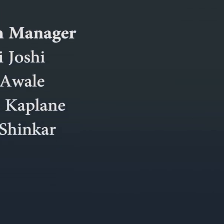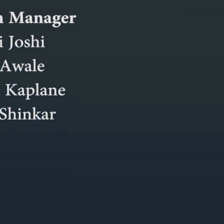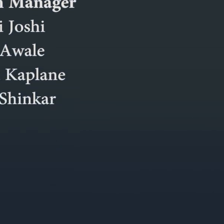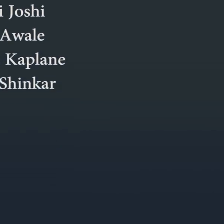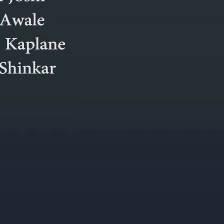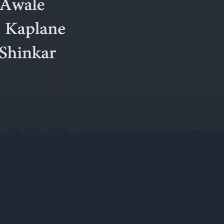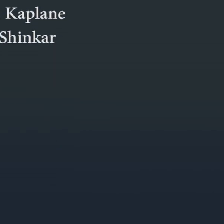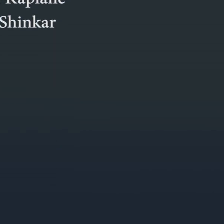Thank and